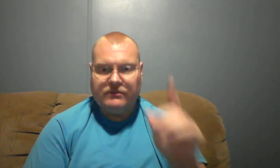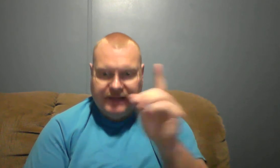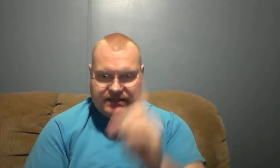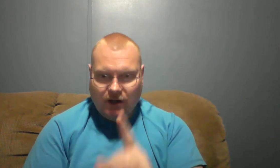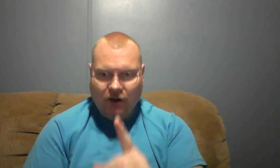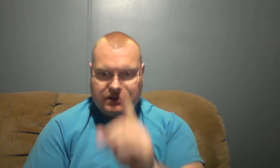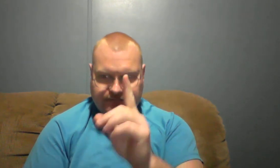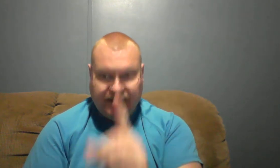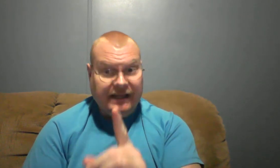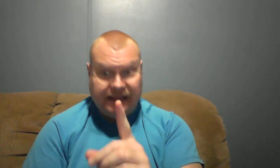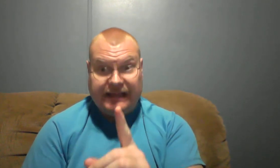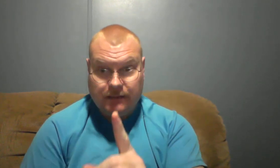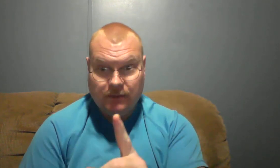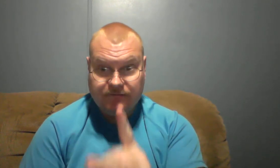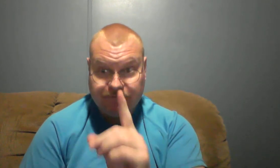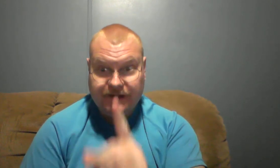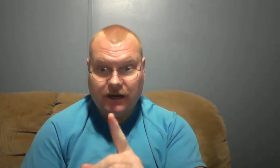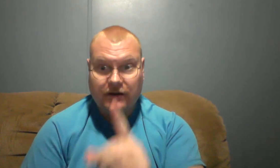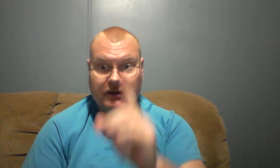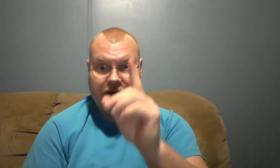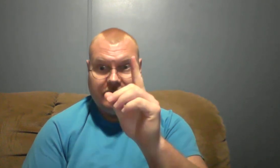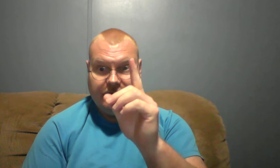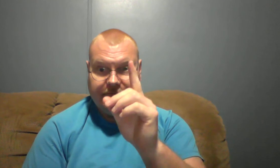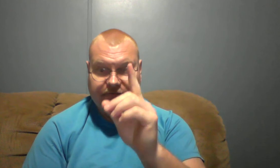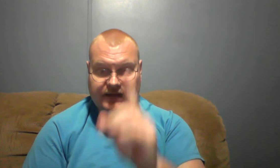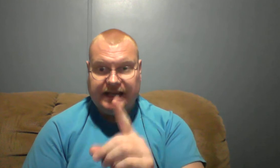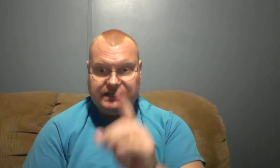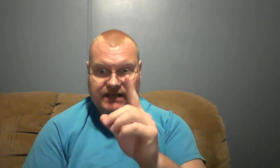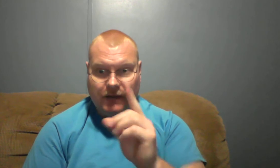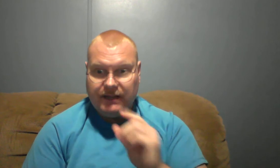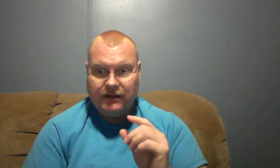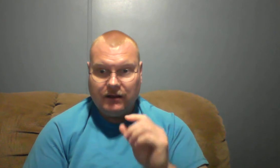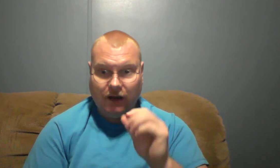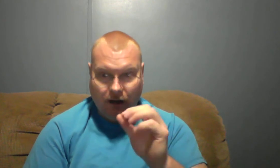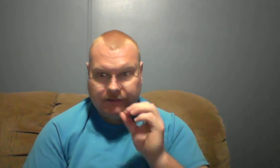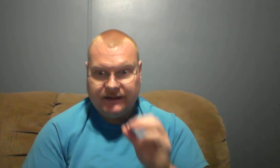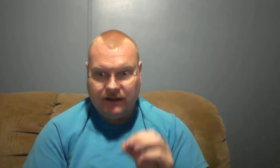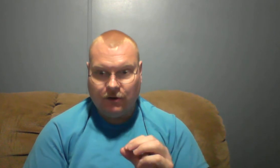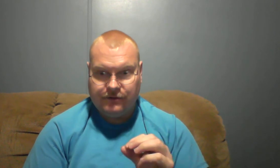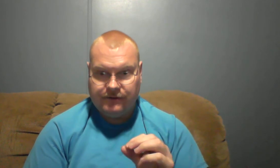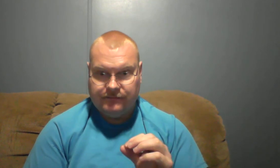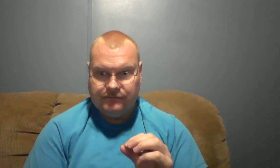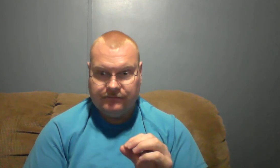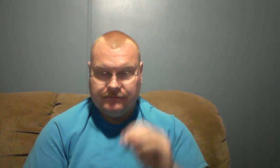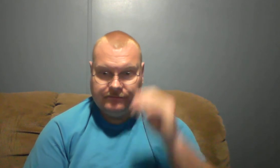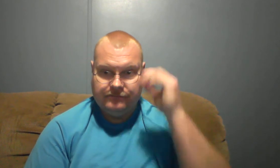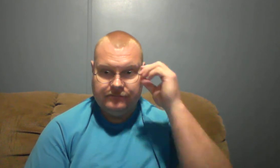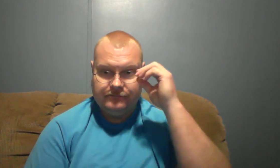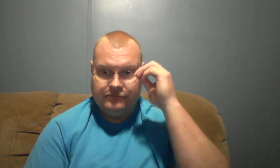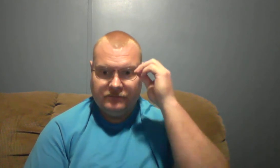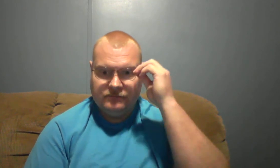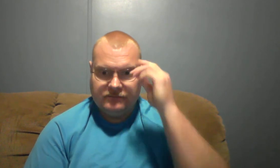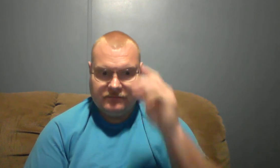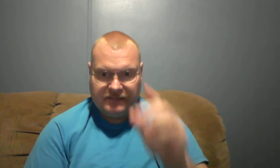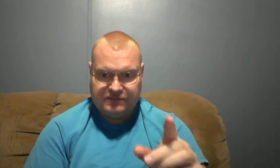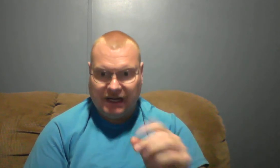men's hearts failing them for fear things coming on the earth that's Bible